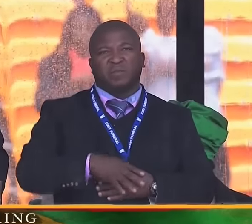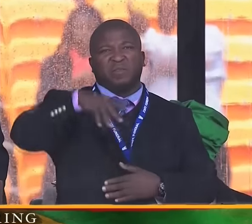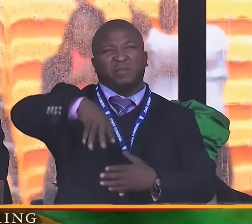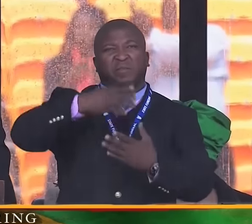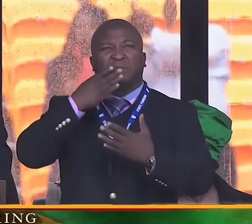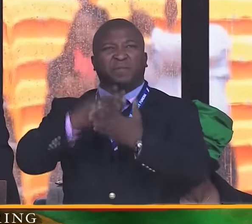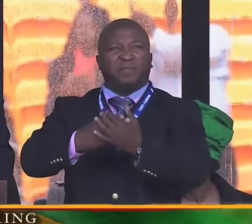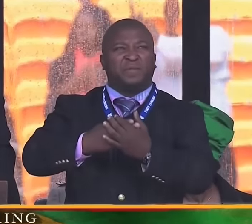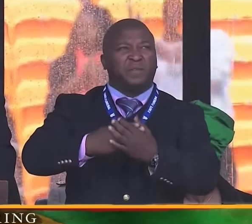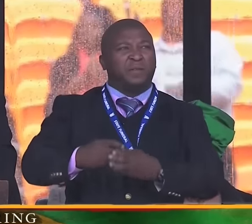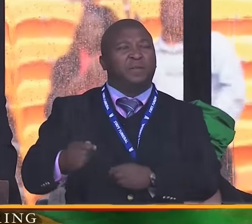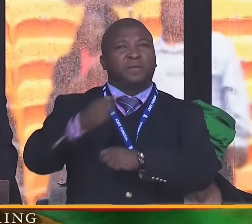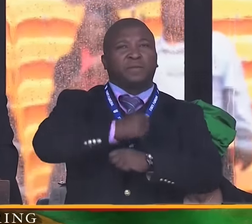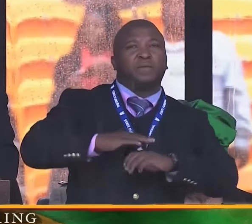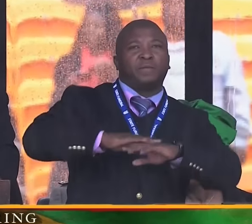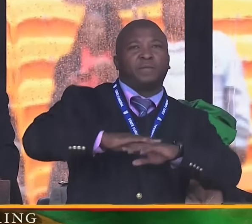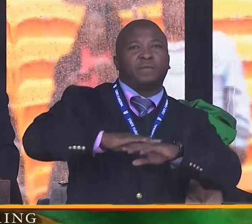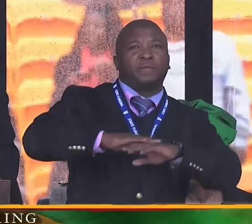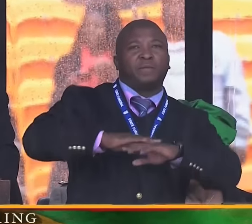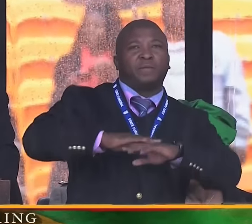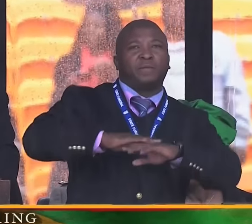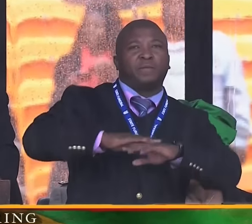prove. This is good. I'm sorry.